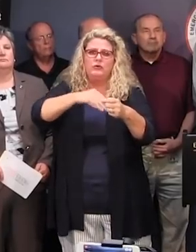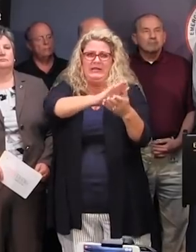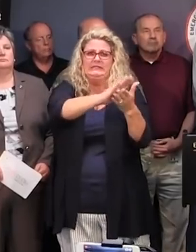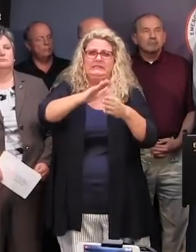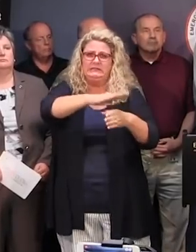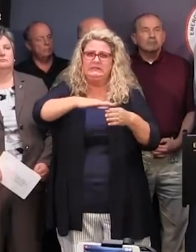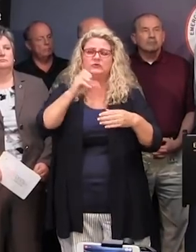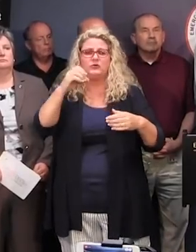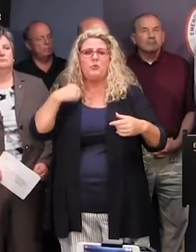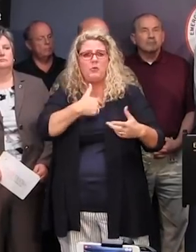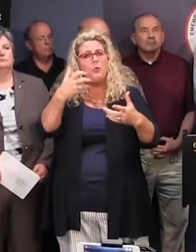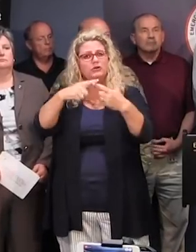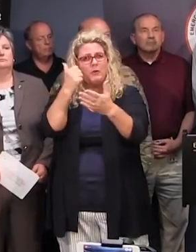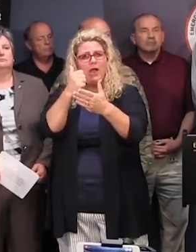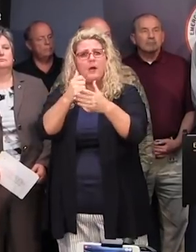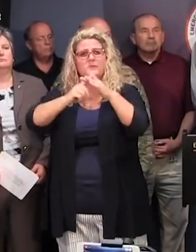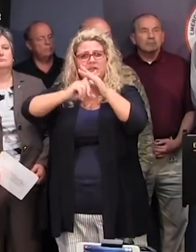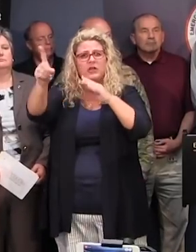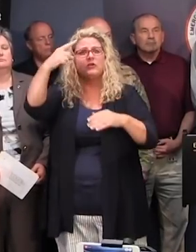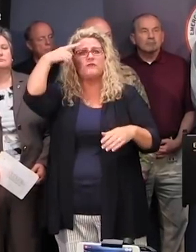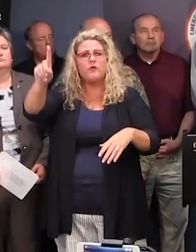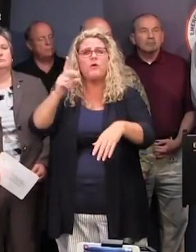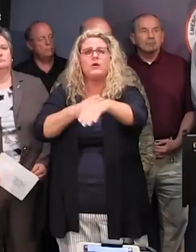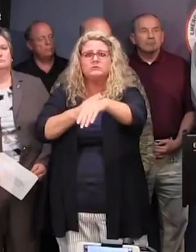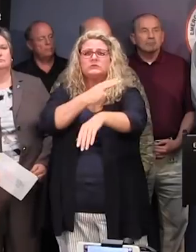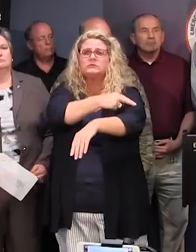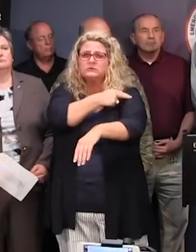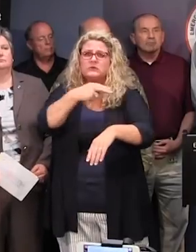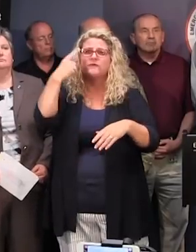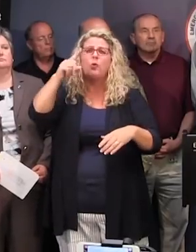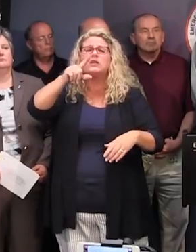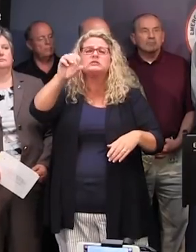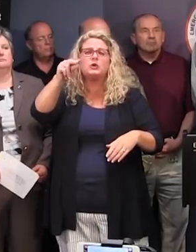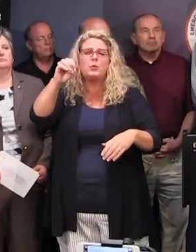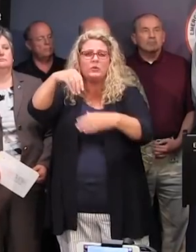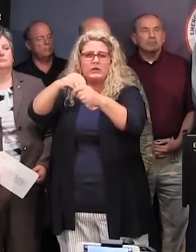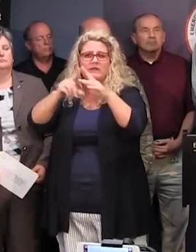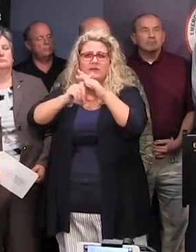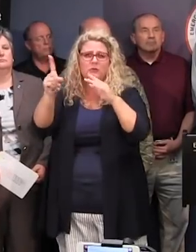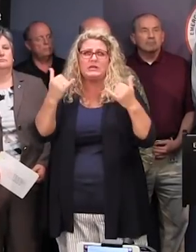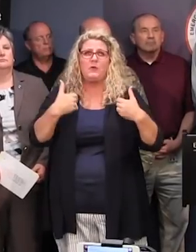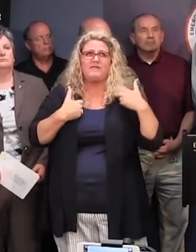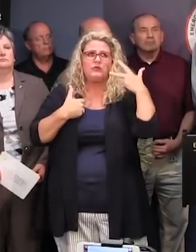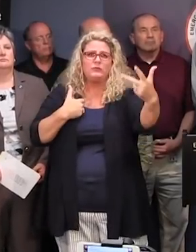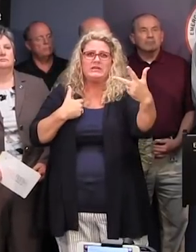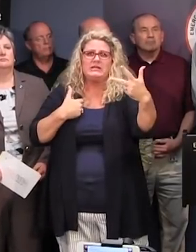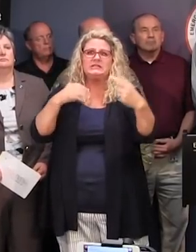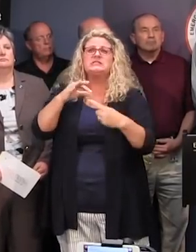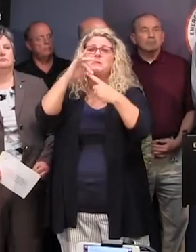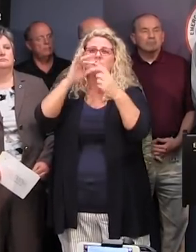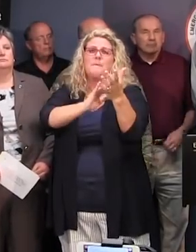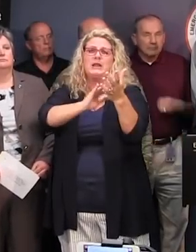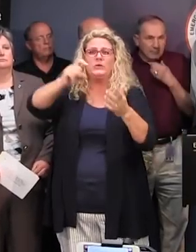assessing the evacuation of healthcare facilities in the evacuation zones, and we now have three special medical needs